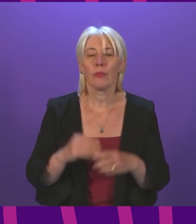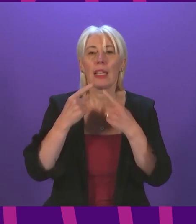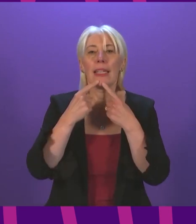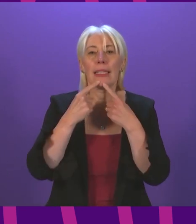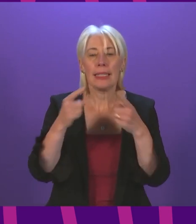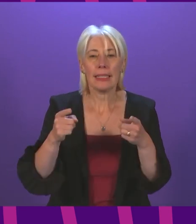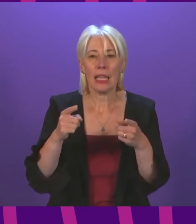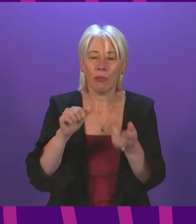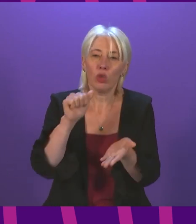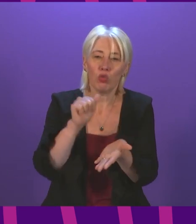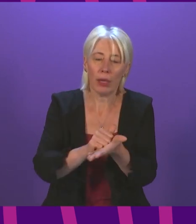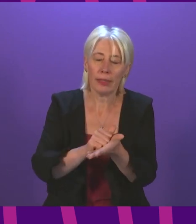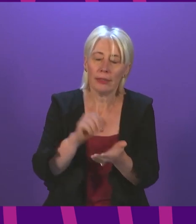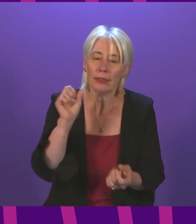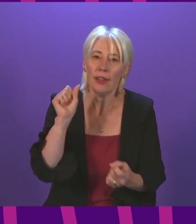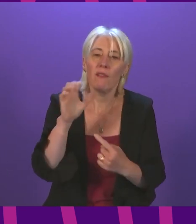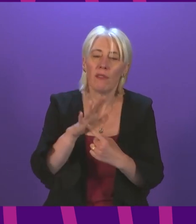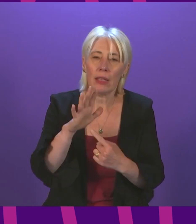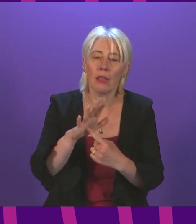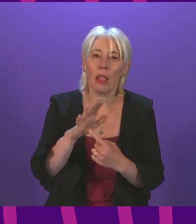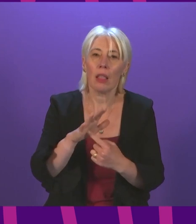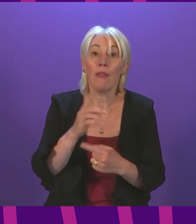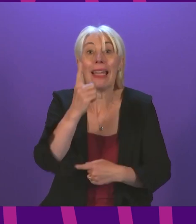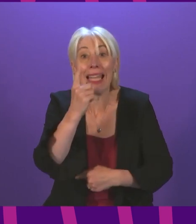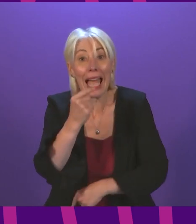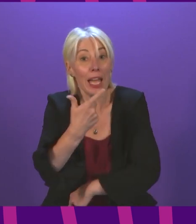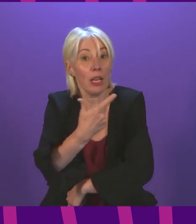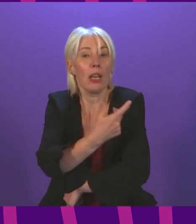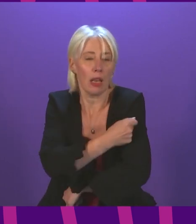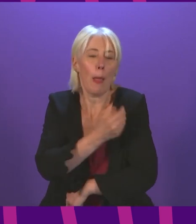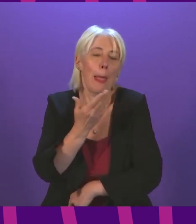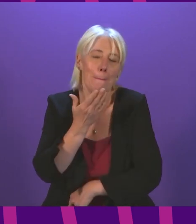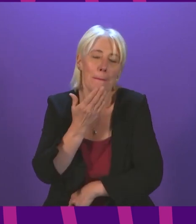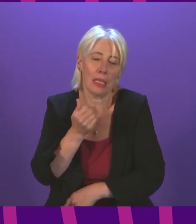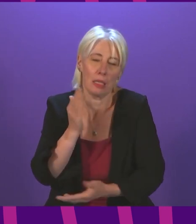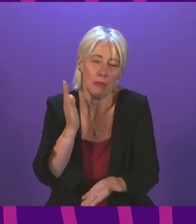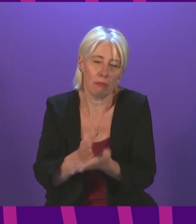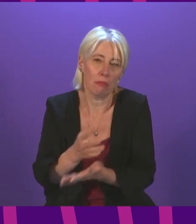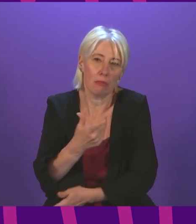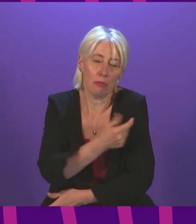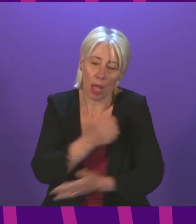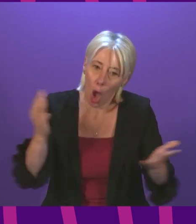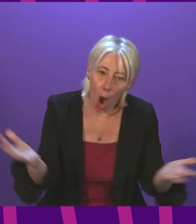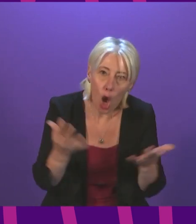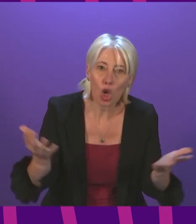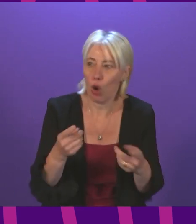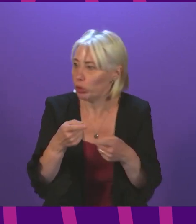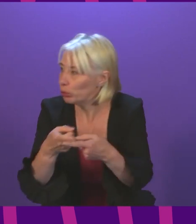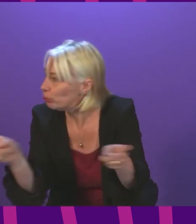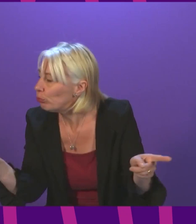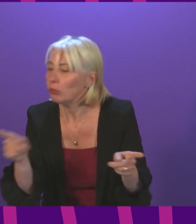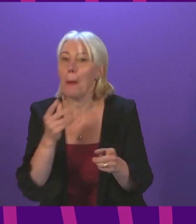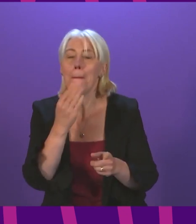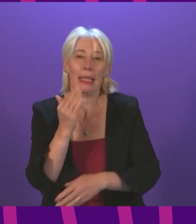that it is vital that people who can get the vaccine do. and I would encourage everyone and can to go out and get their jag.